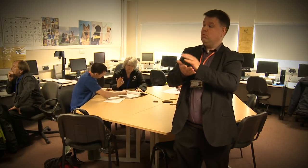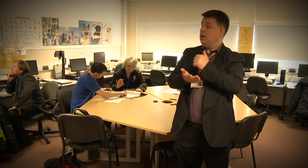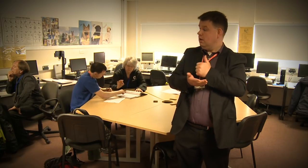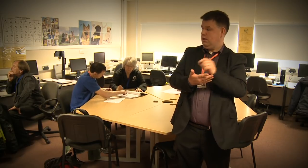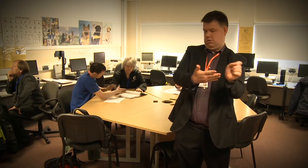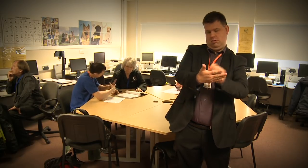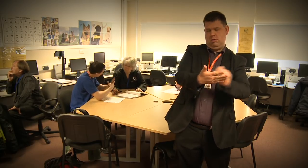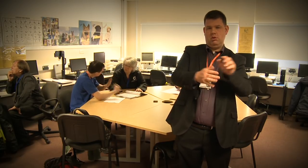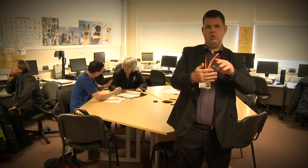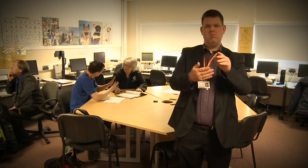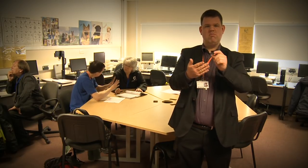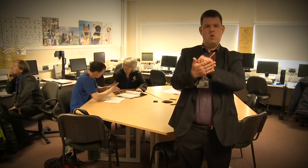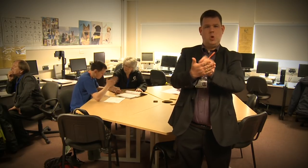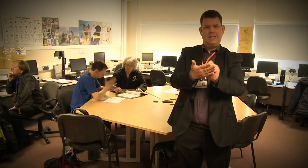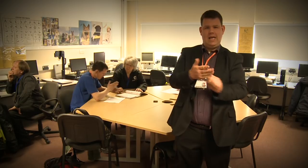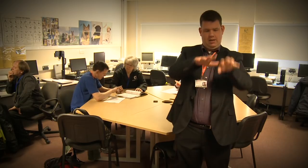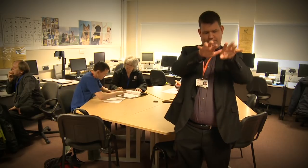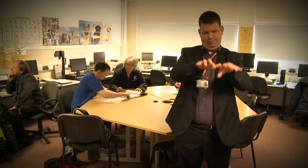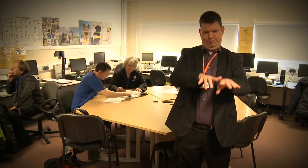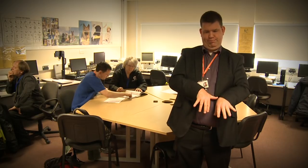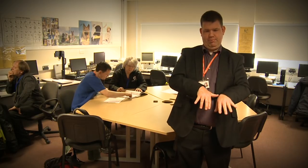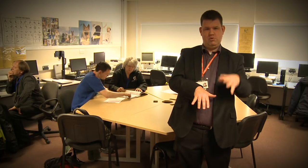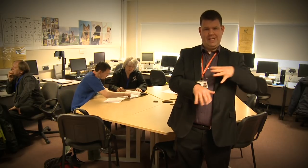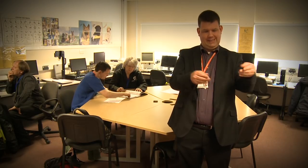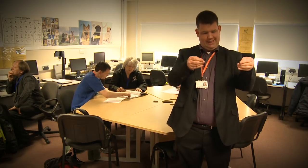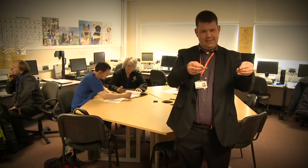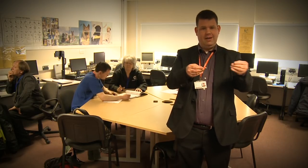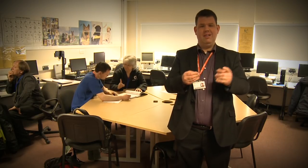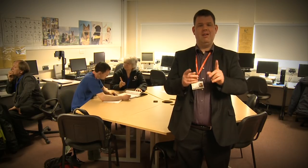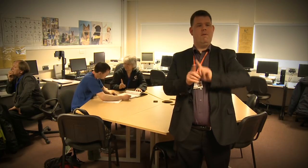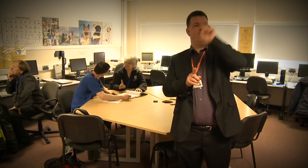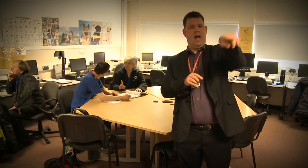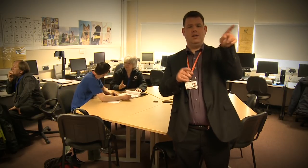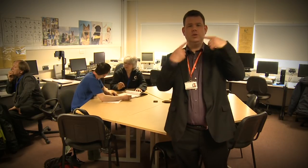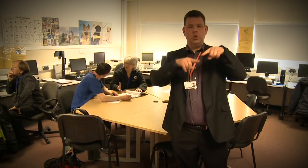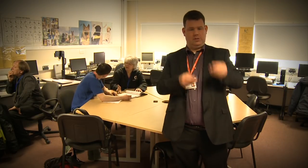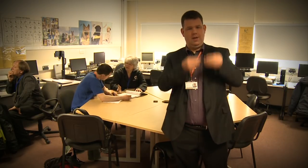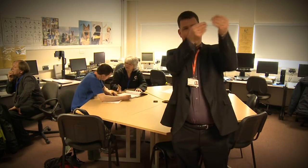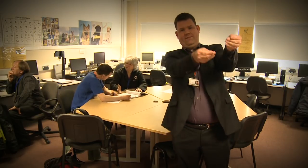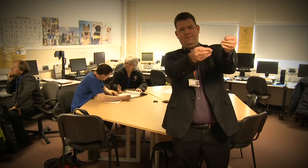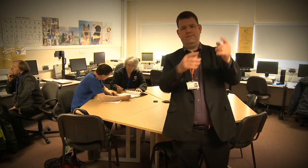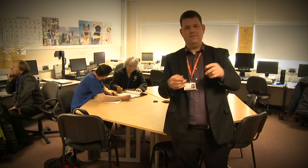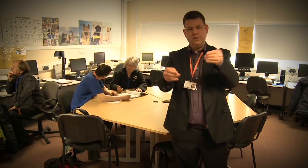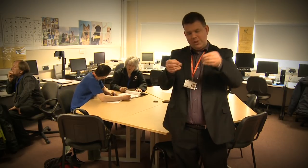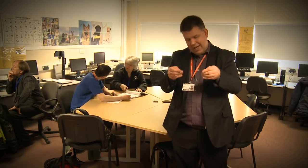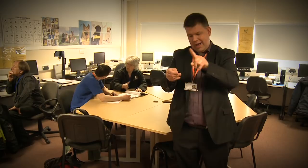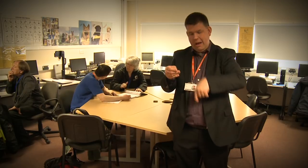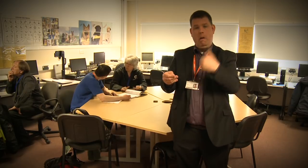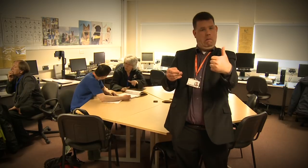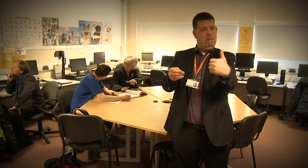Also, rather than really struggle with written work, you could be allowed to sign your work to an interpreter using British Sign Language and they could then word process